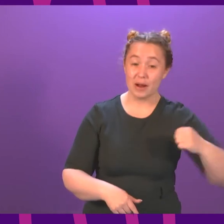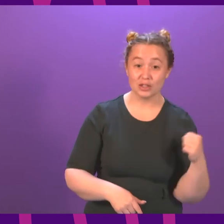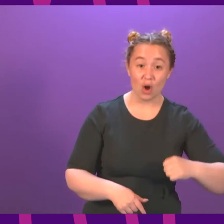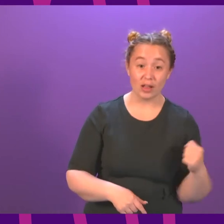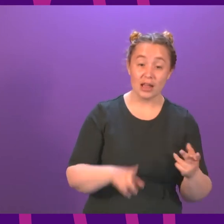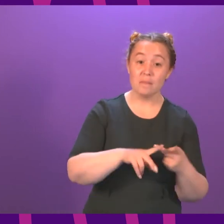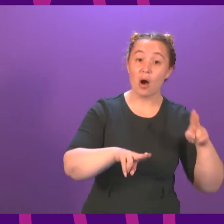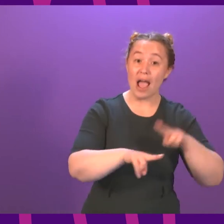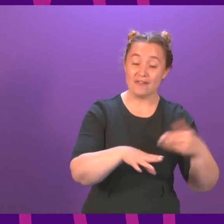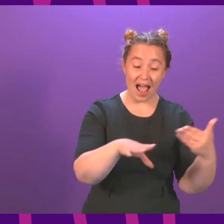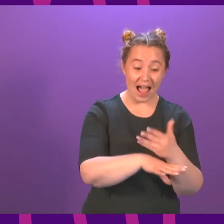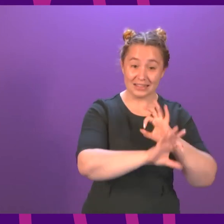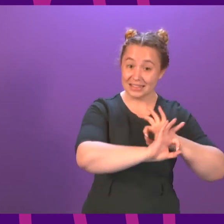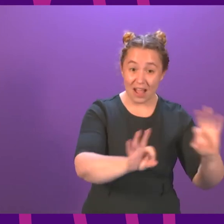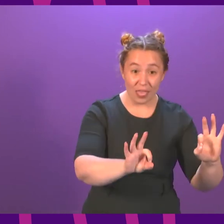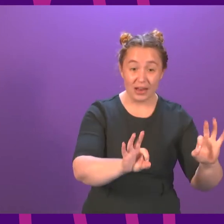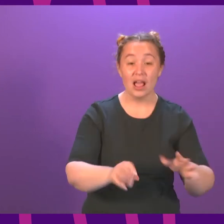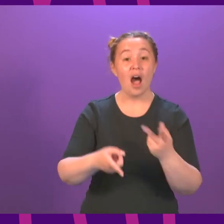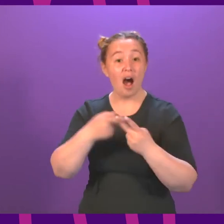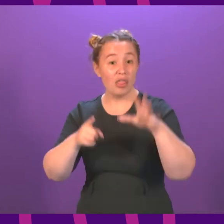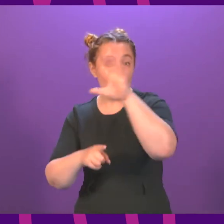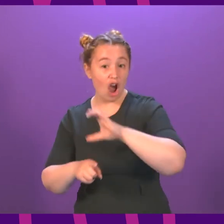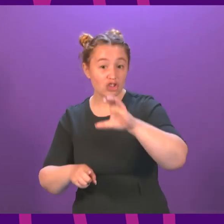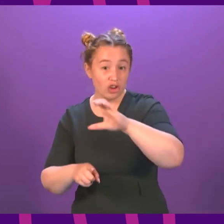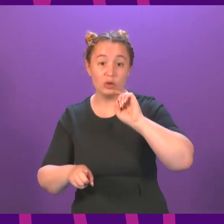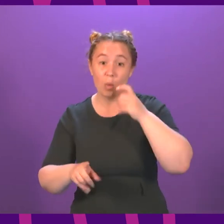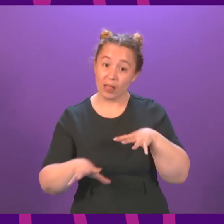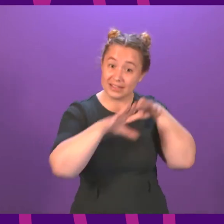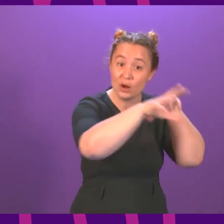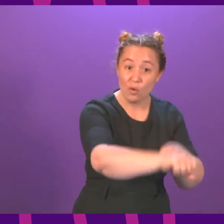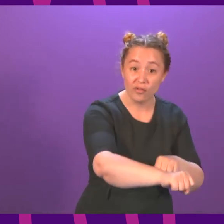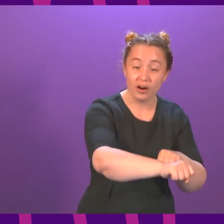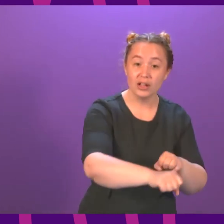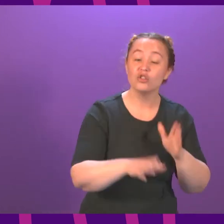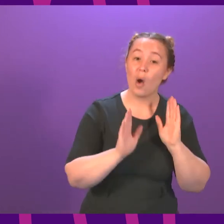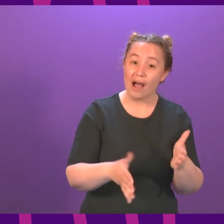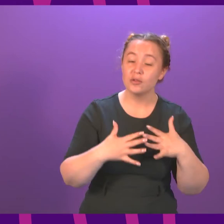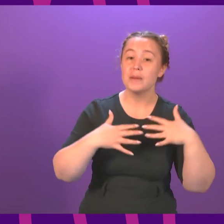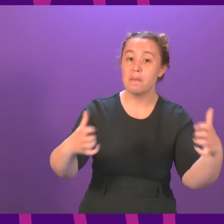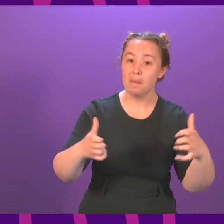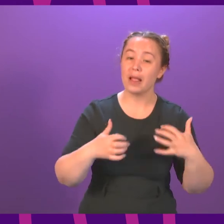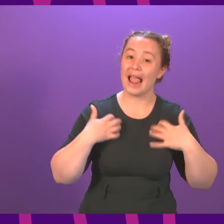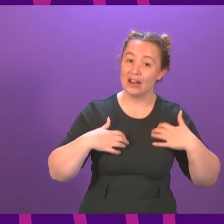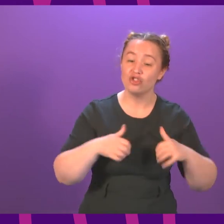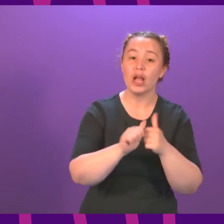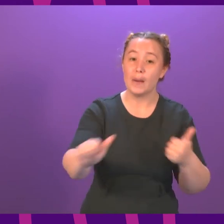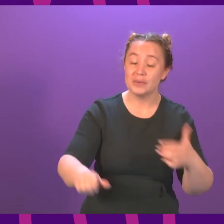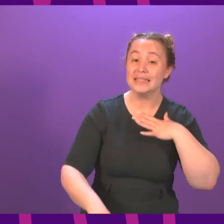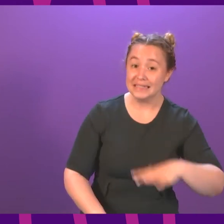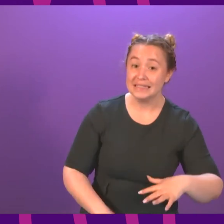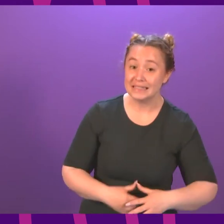industry to other countries. First Minister, when will you deliver a public energy company? First Minister. We will take forward